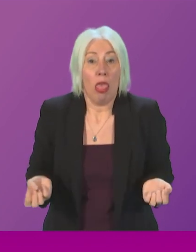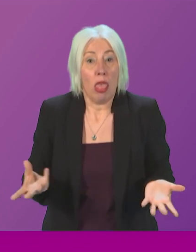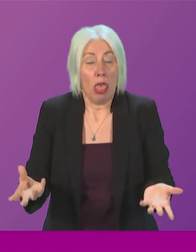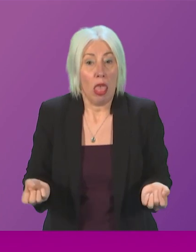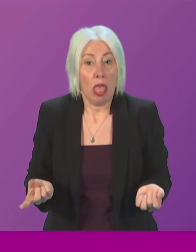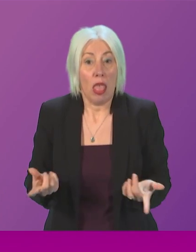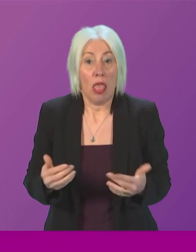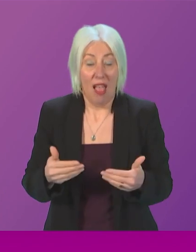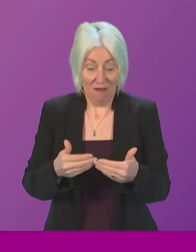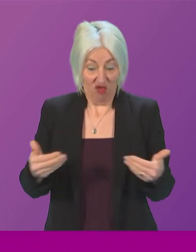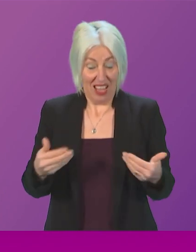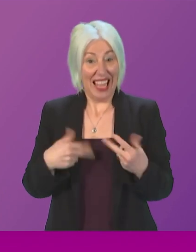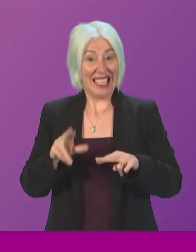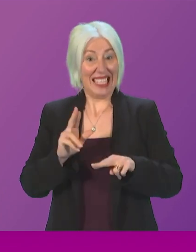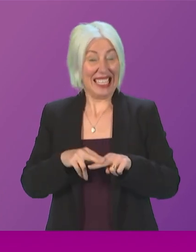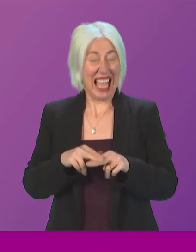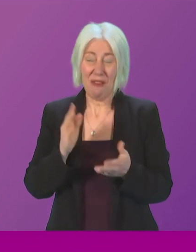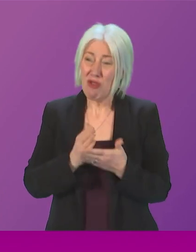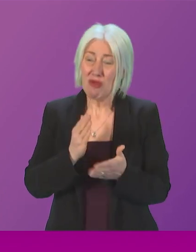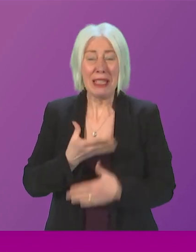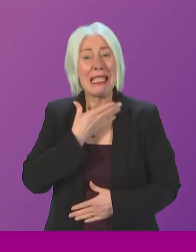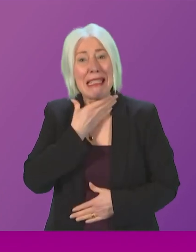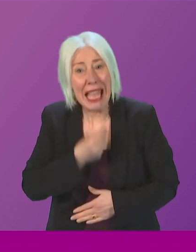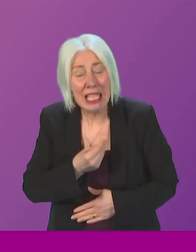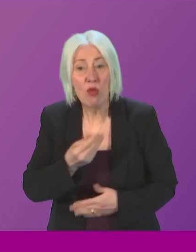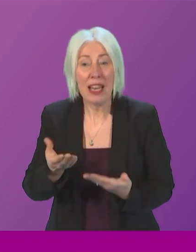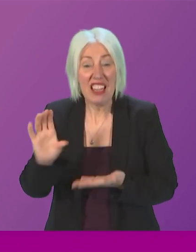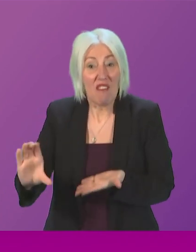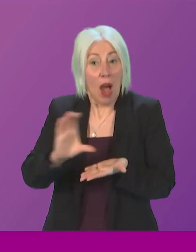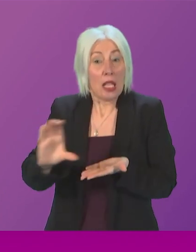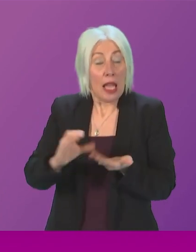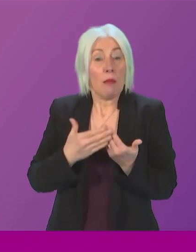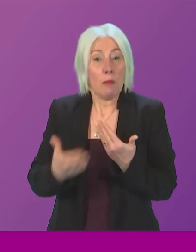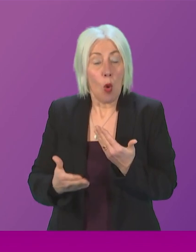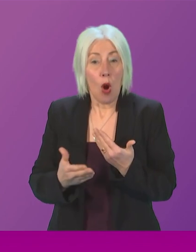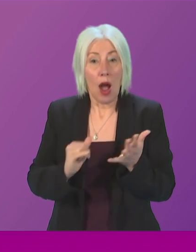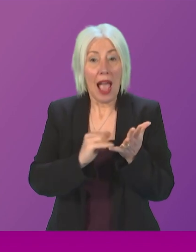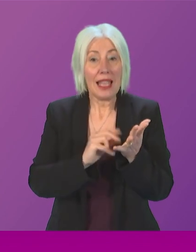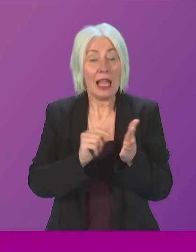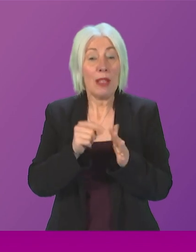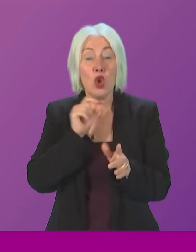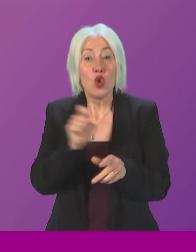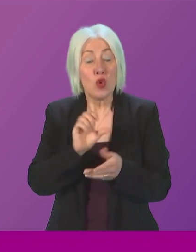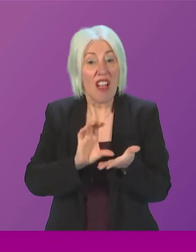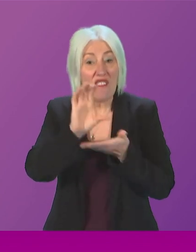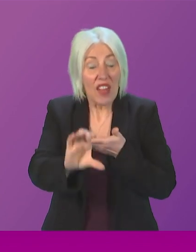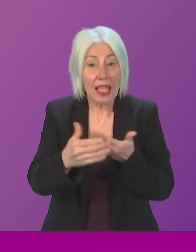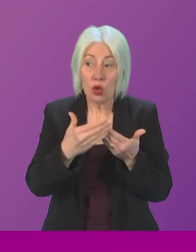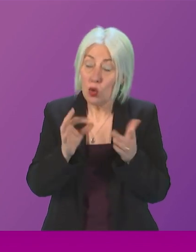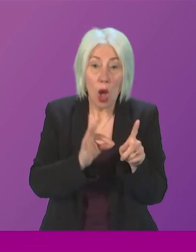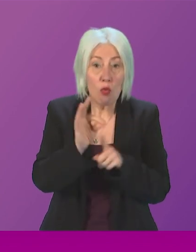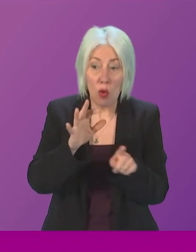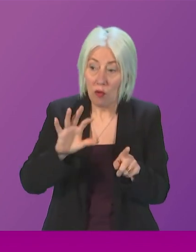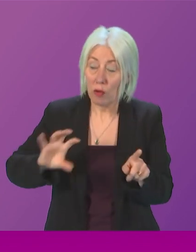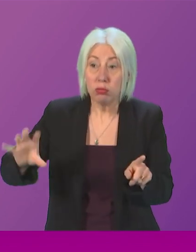frontline social care services are in desperate need of more funding. The SNP could be investing to improve these local